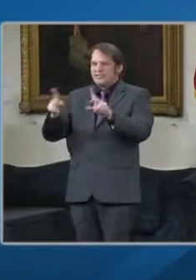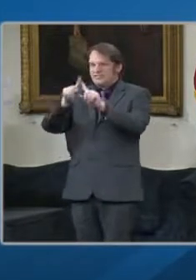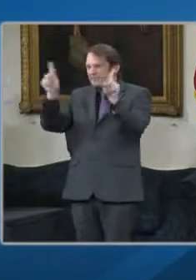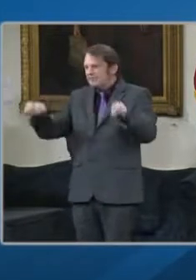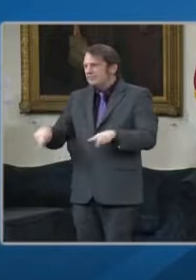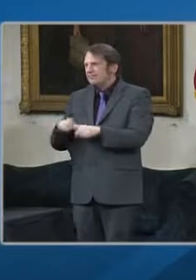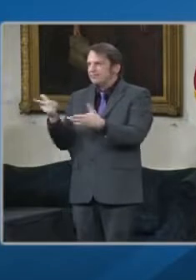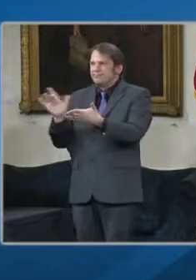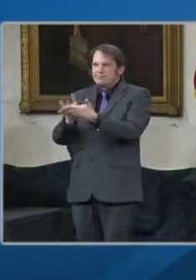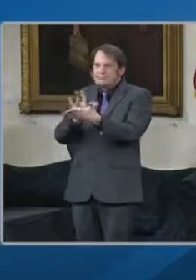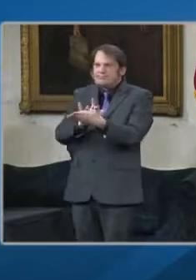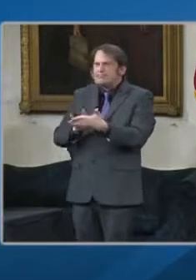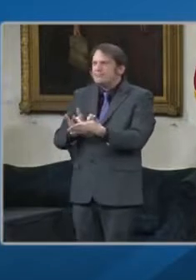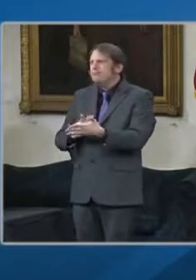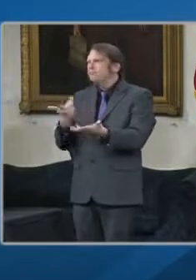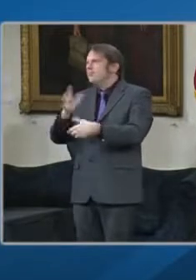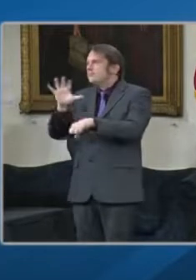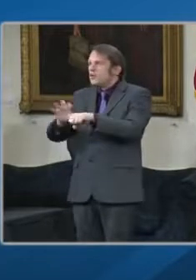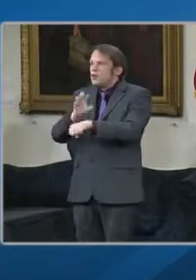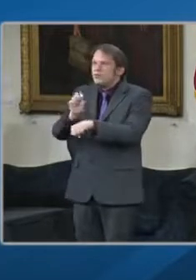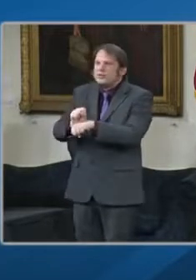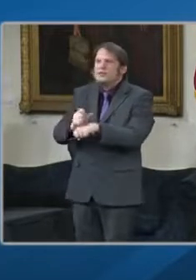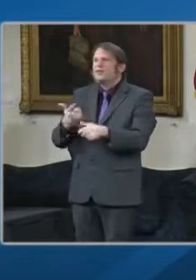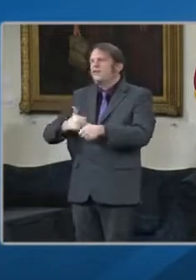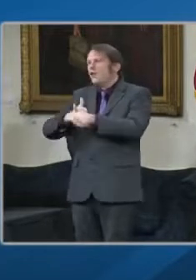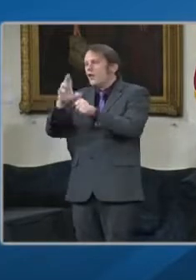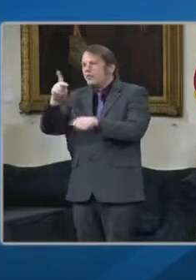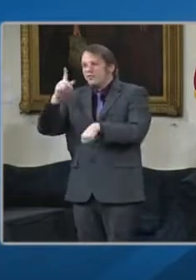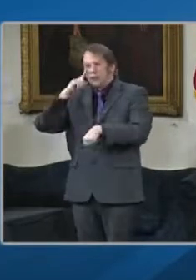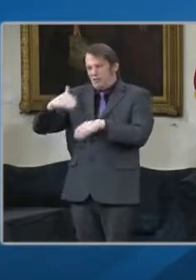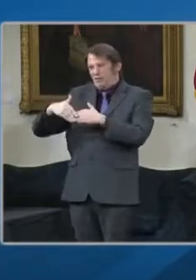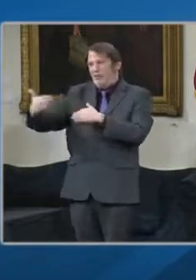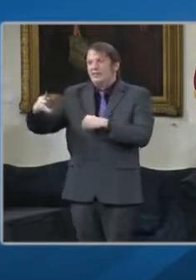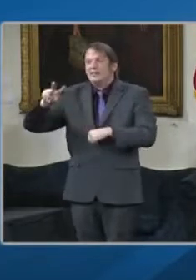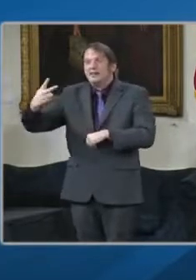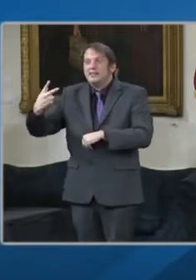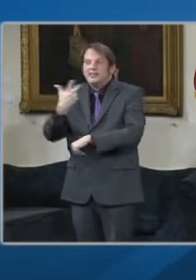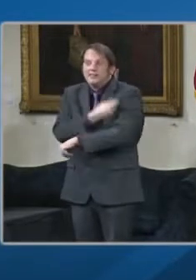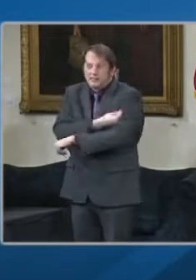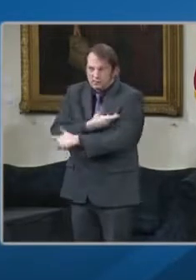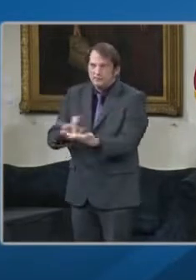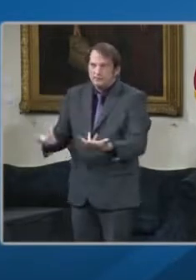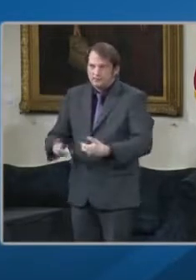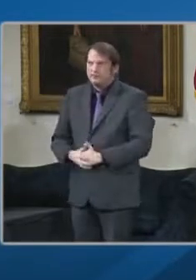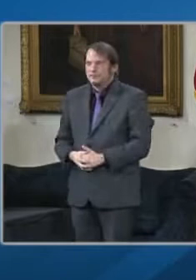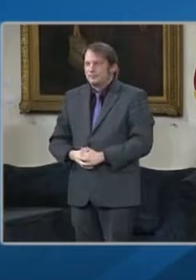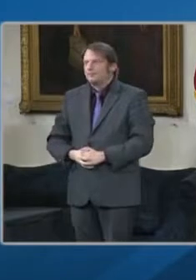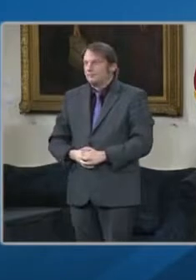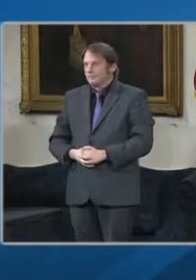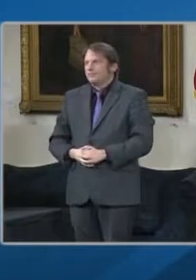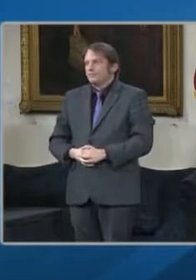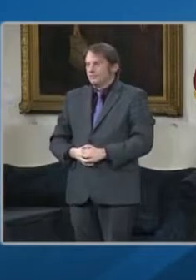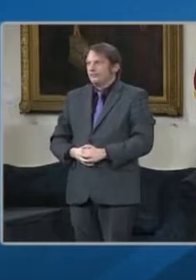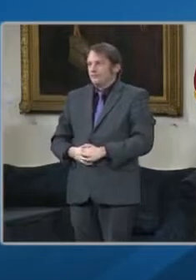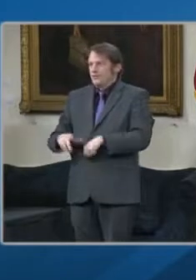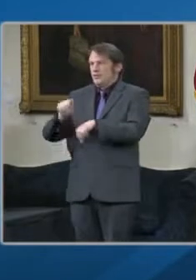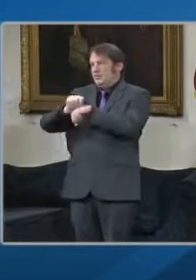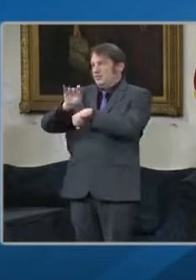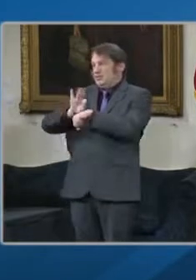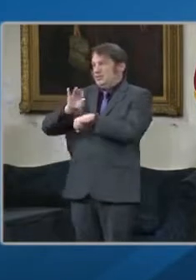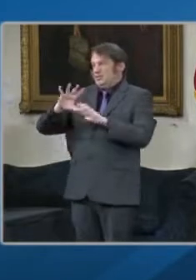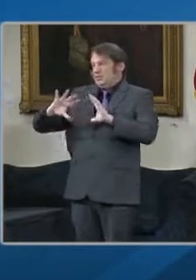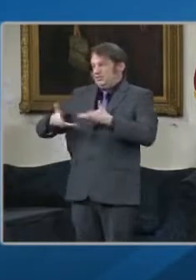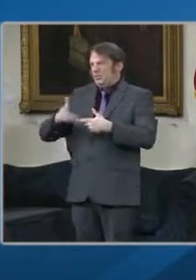appointment. So it is a one stop shop. The vaccine equity task force will continue to work closely with the local health department and